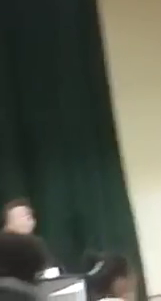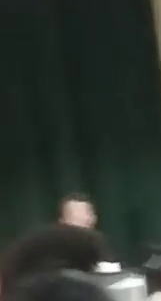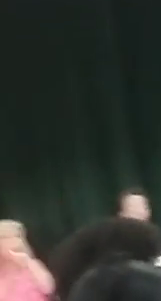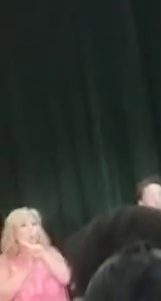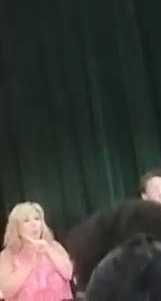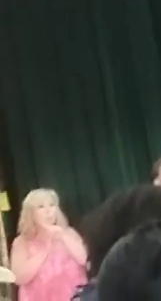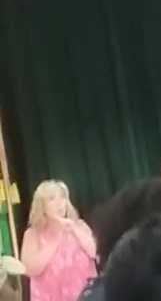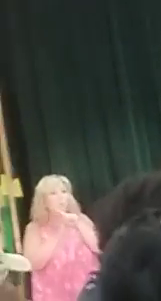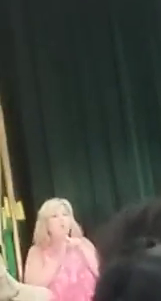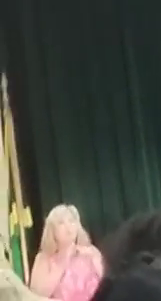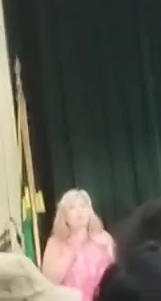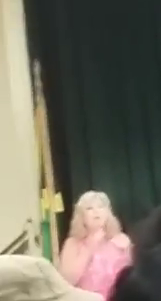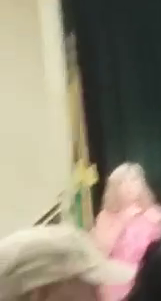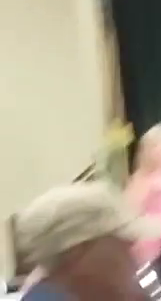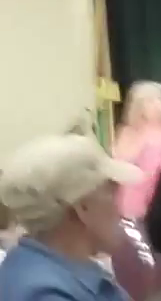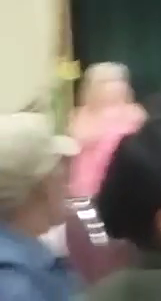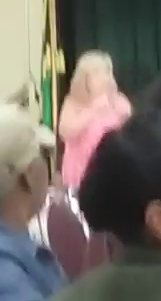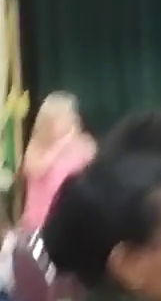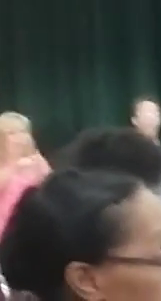course of the next hour to just do.